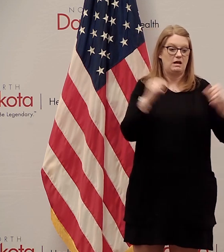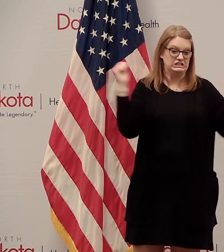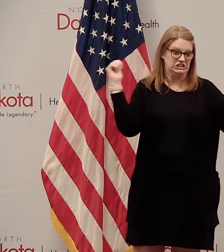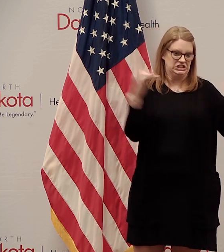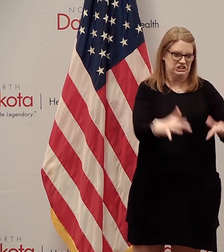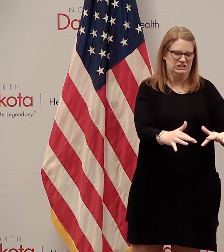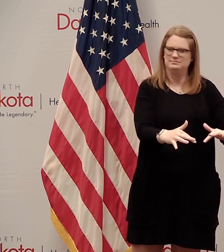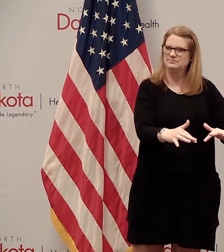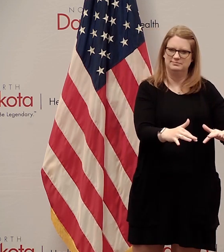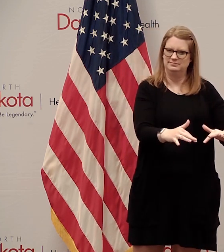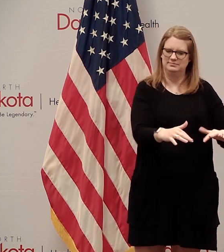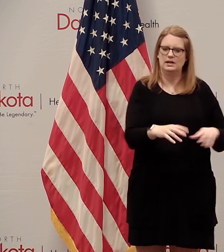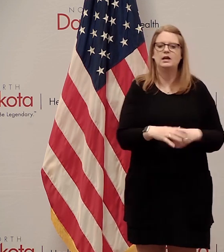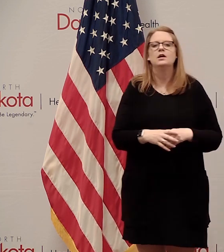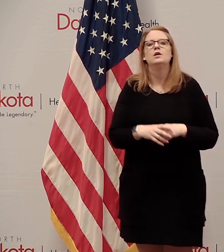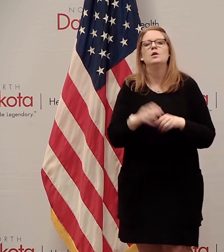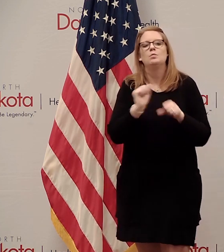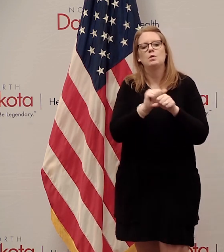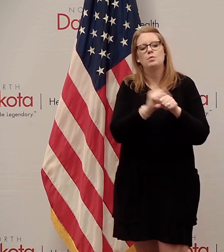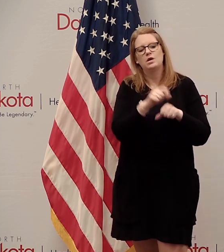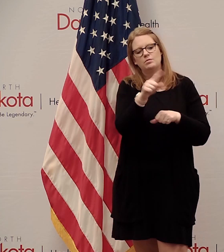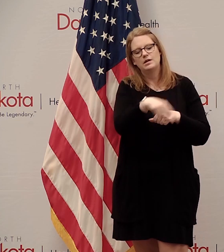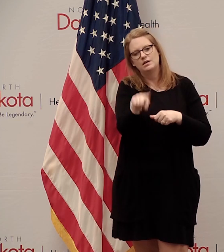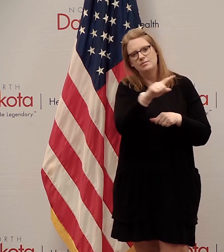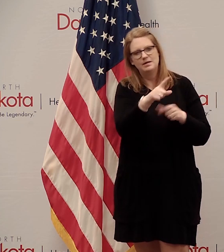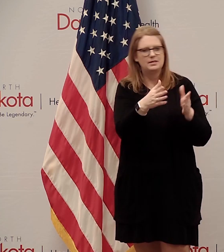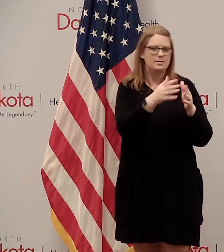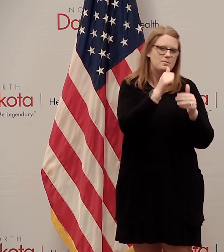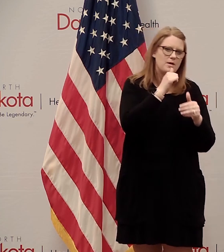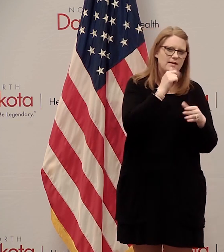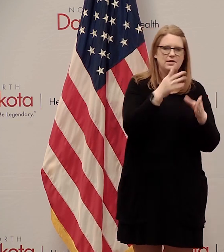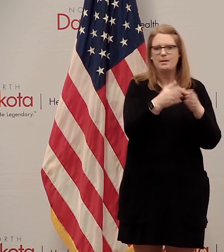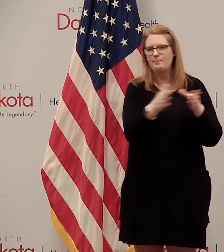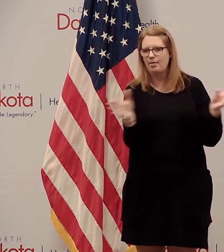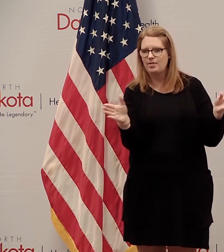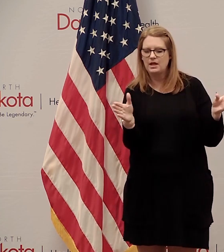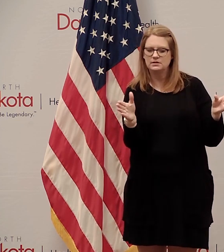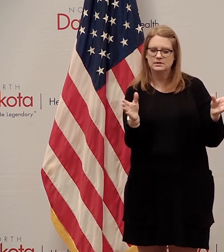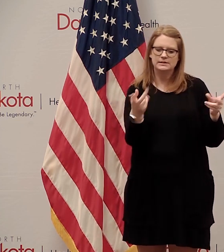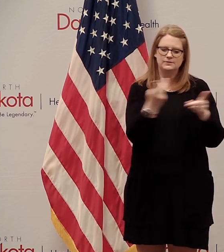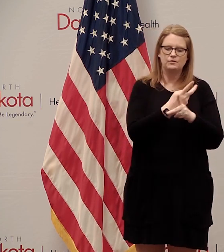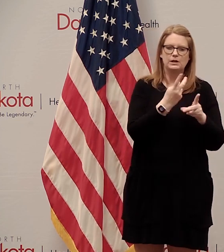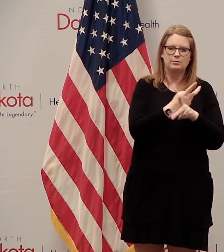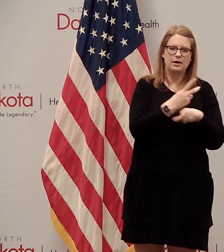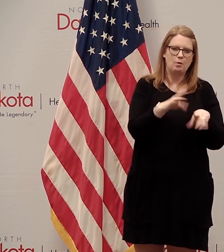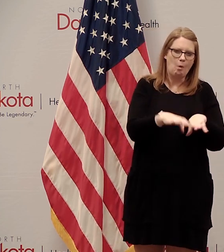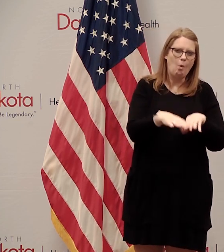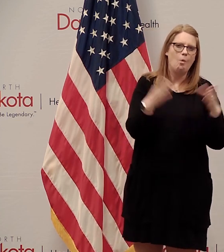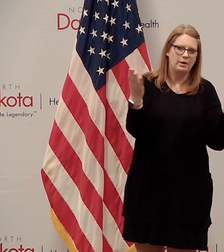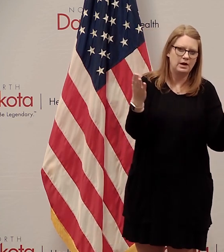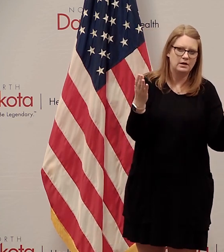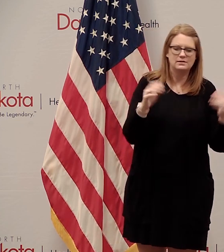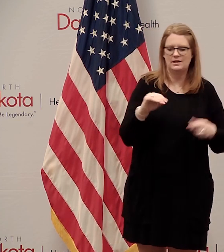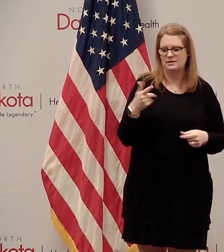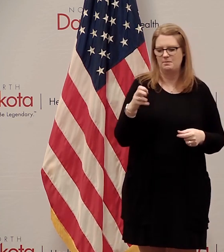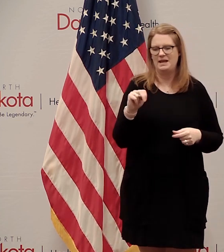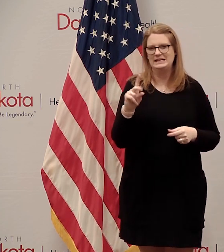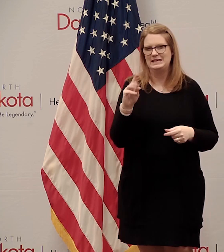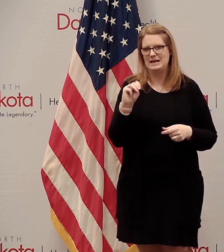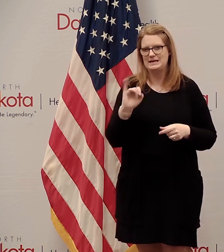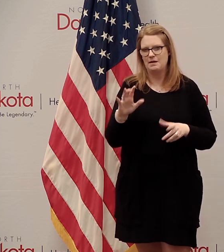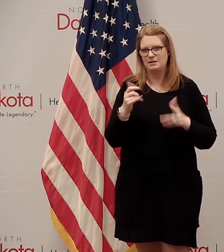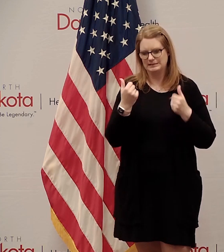both public and private of those venues on guidelines and appropriate timing for reopening as the pandemic continues to